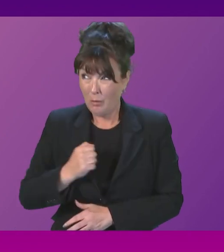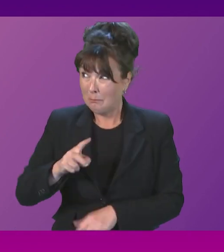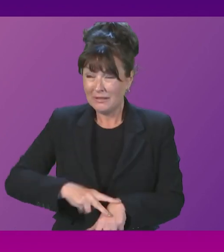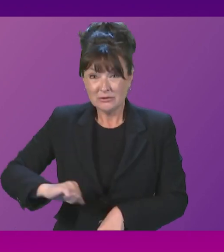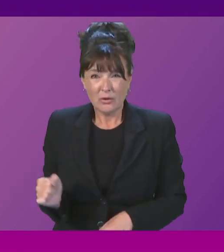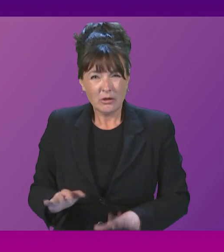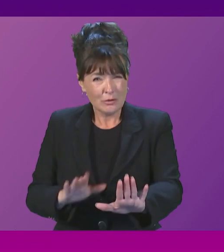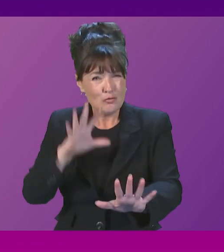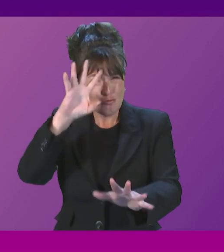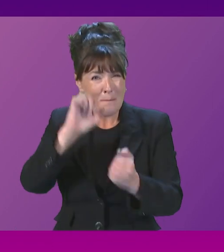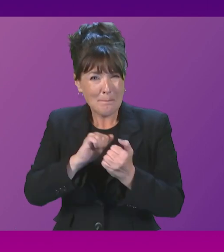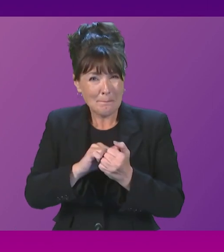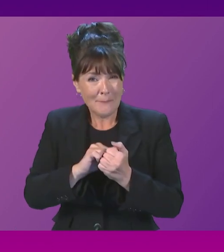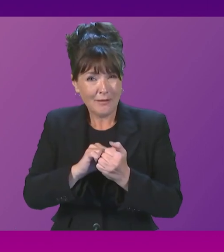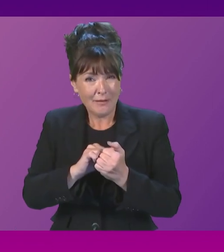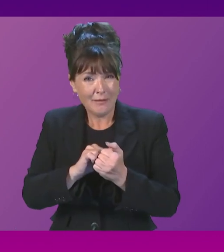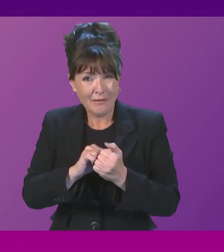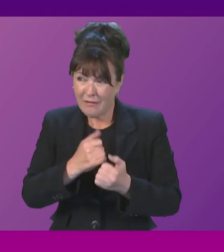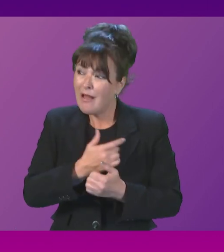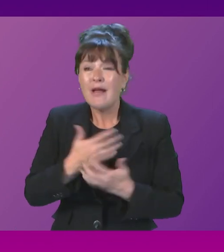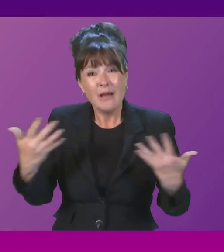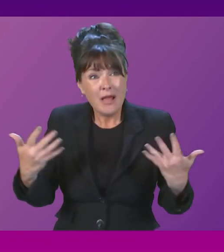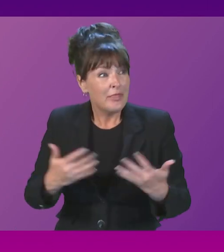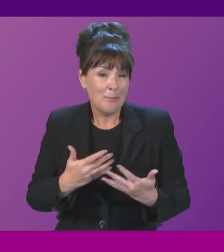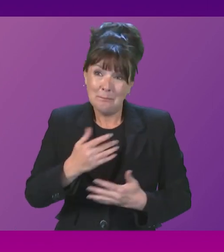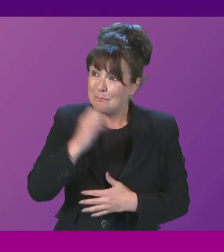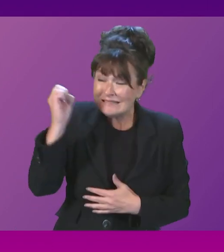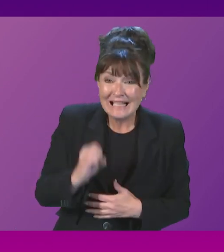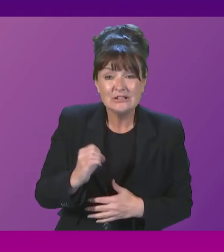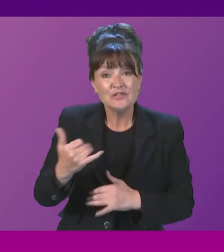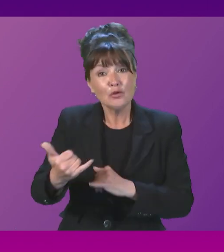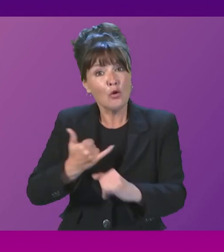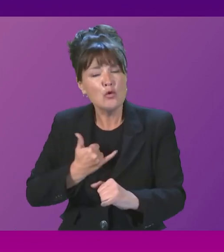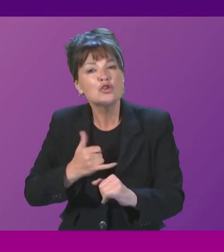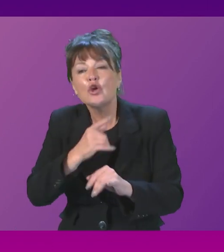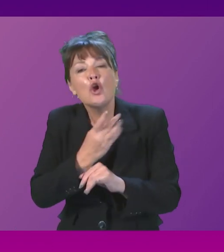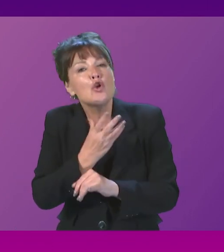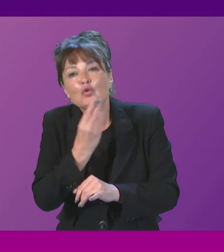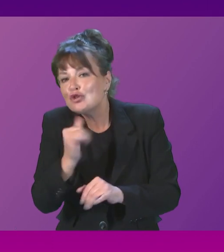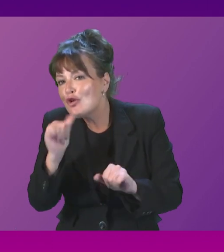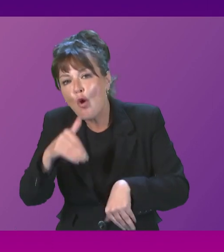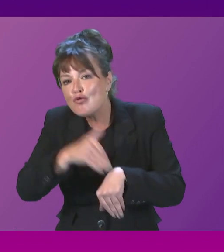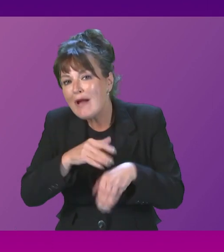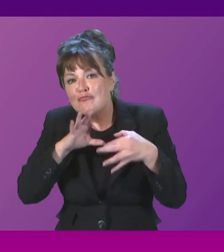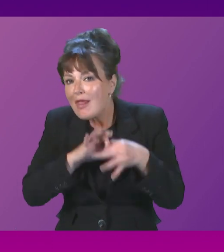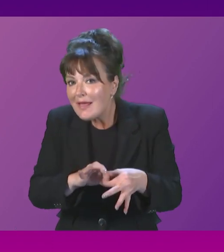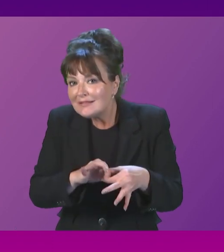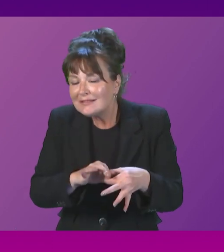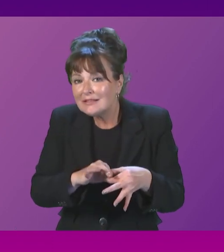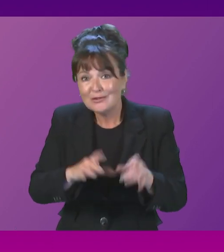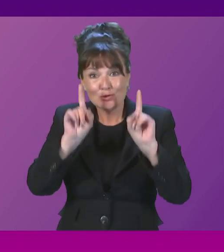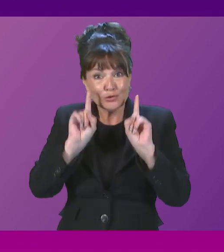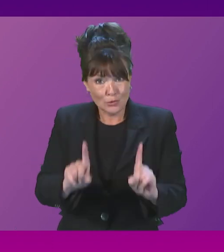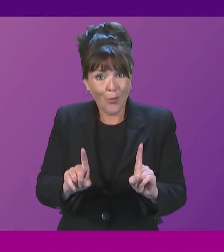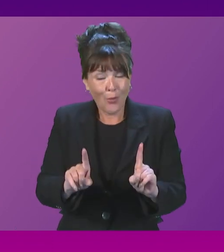Minister, you will know that 80% of calls to Police Scotland are not crime-related, importantly, marking out the